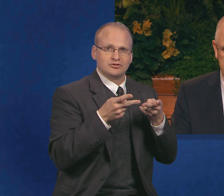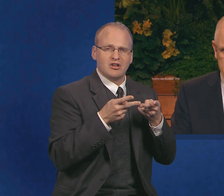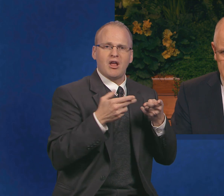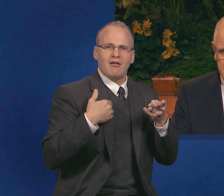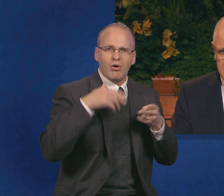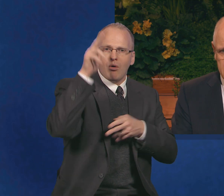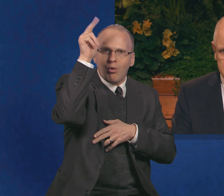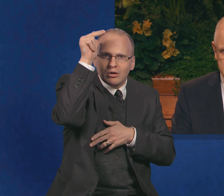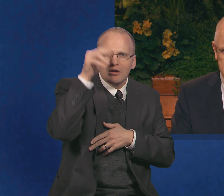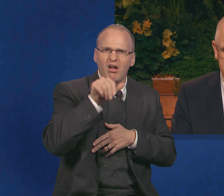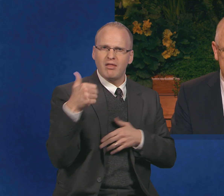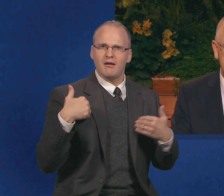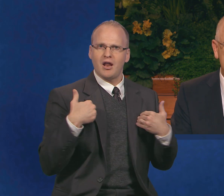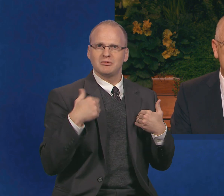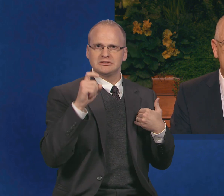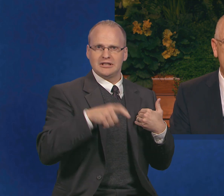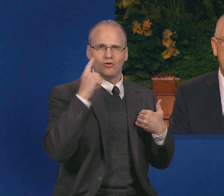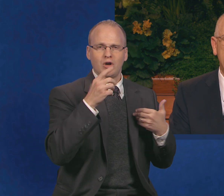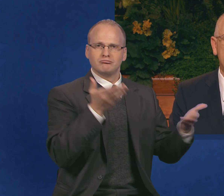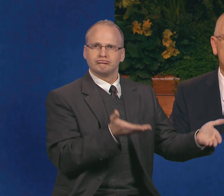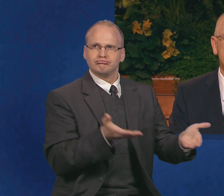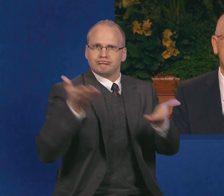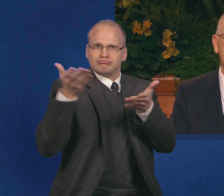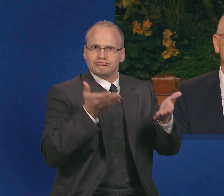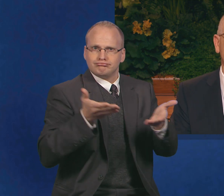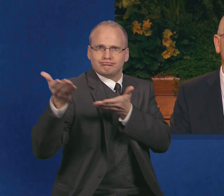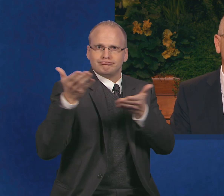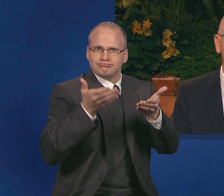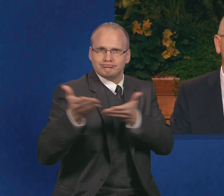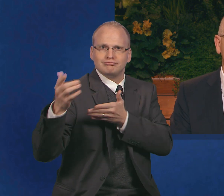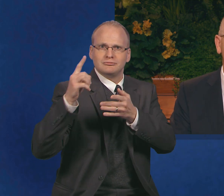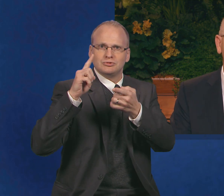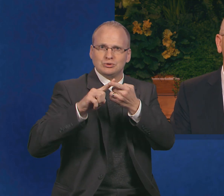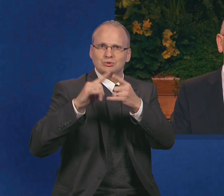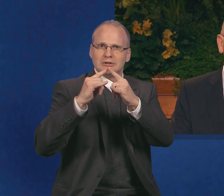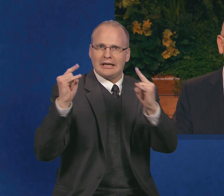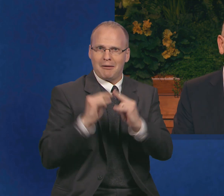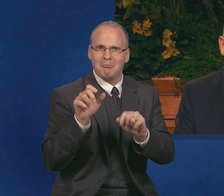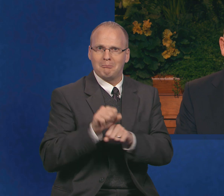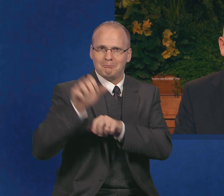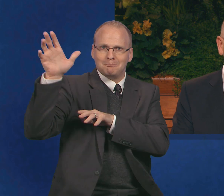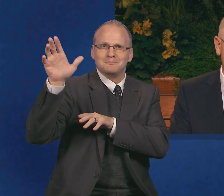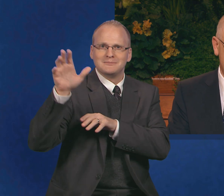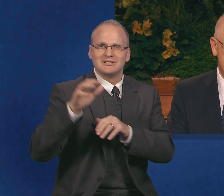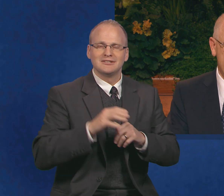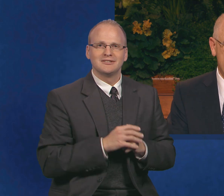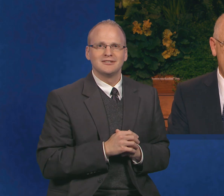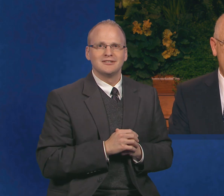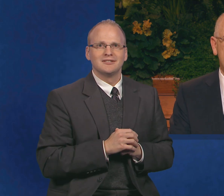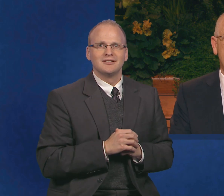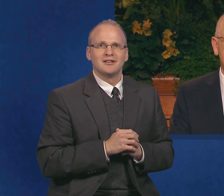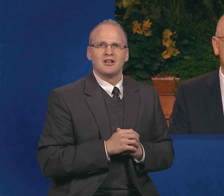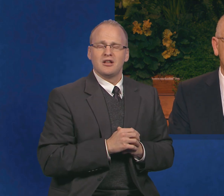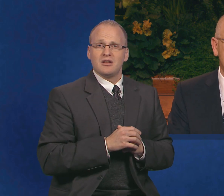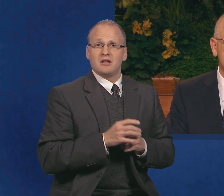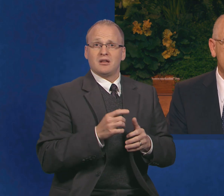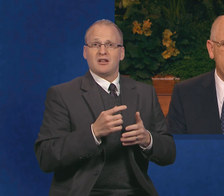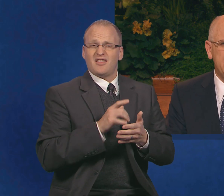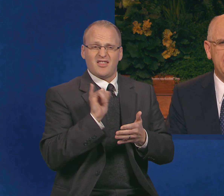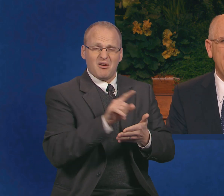pack animals ready to transport the baggage and the camp equipment into the mountains. The following week was spent guiding